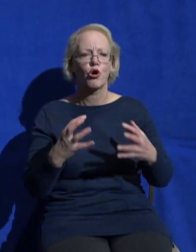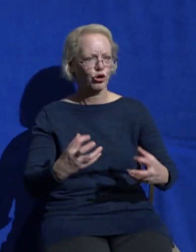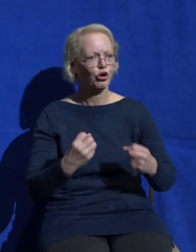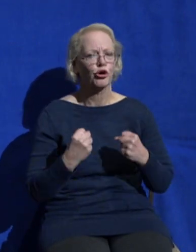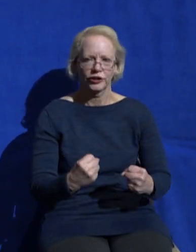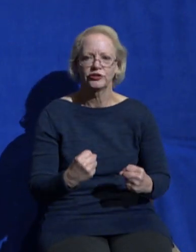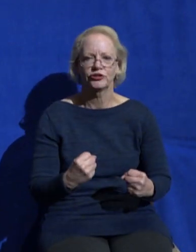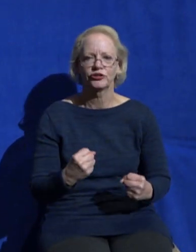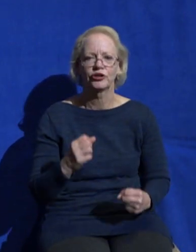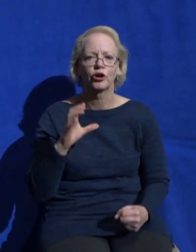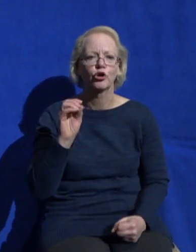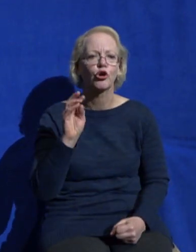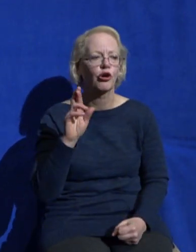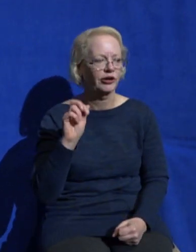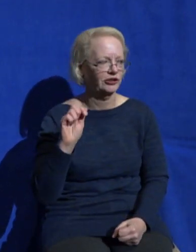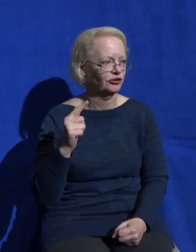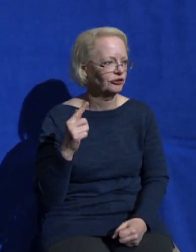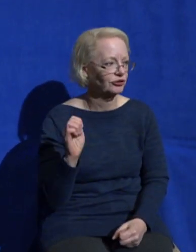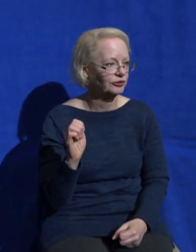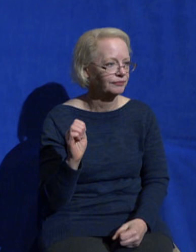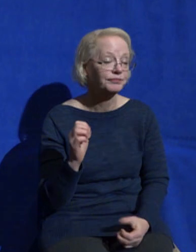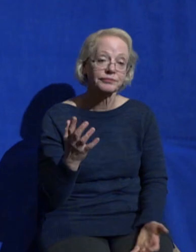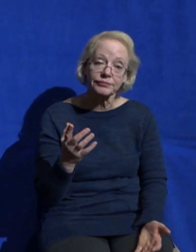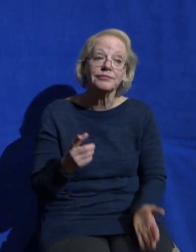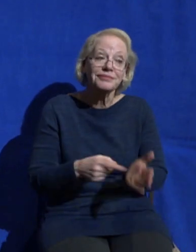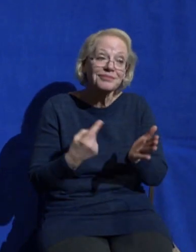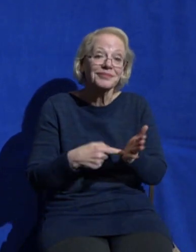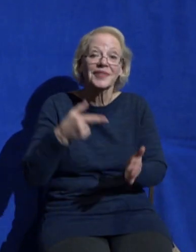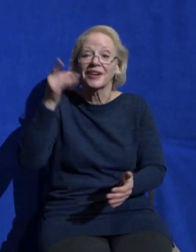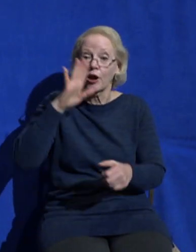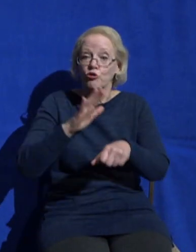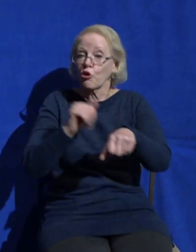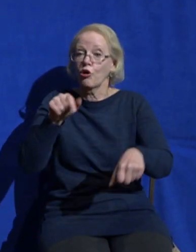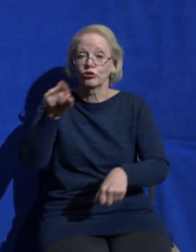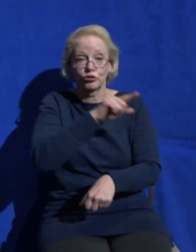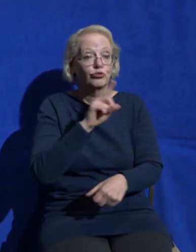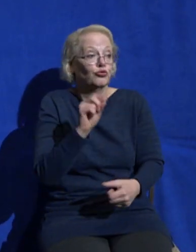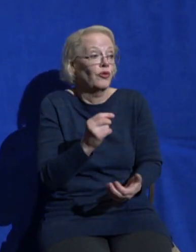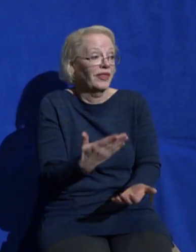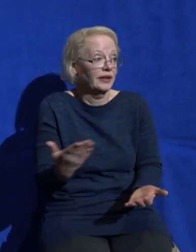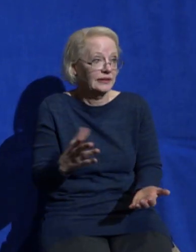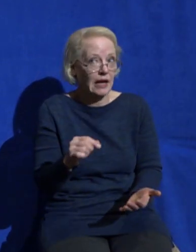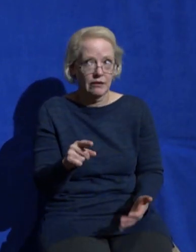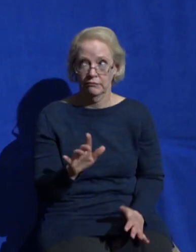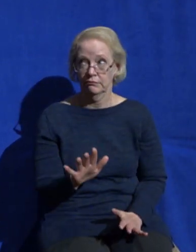because listen sometimes God is going to call you to do some things that are absolutely terrifying terrifying